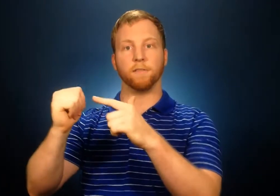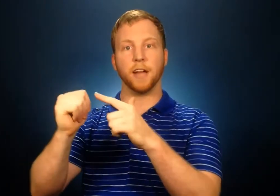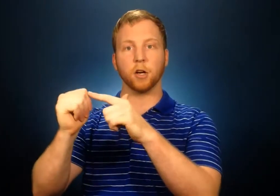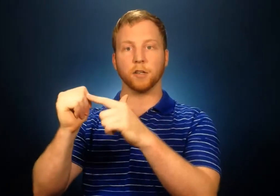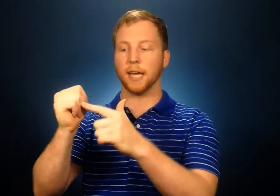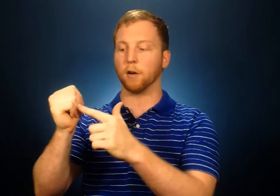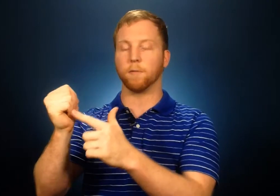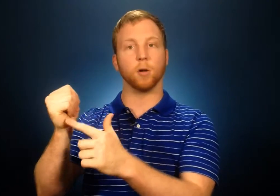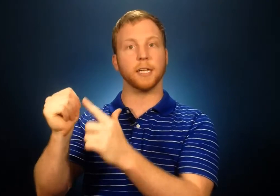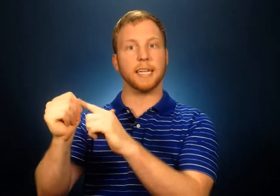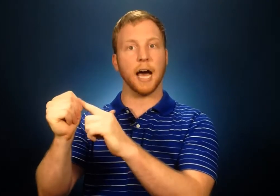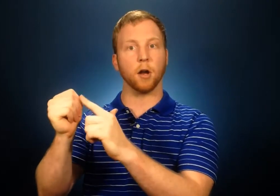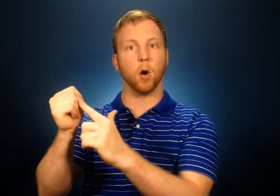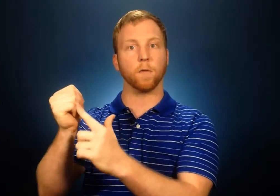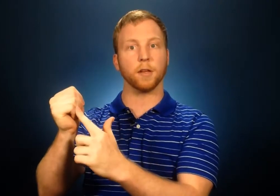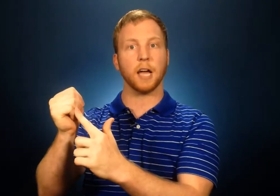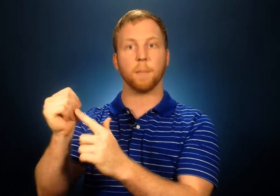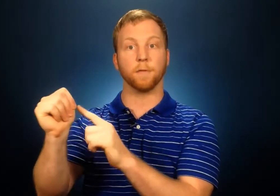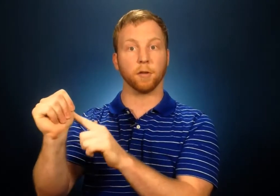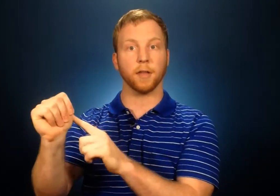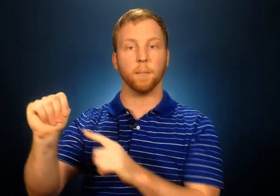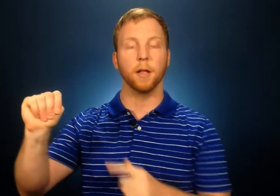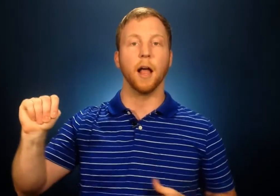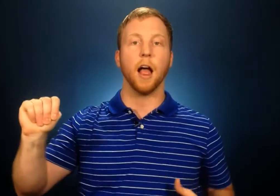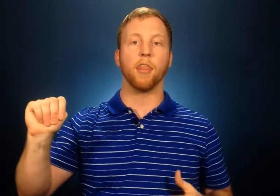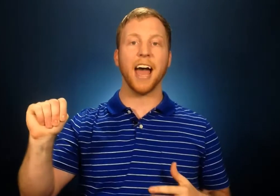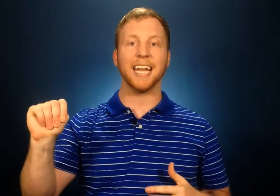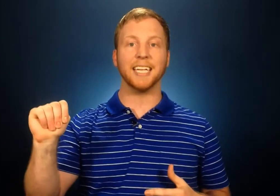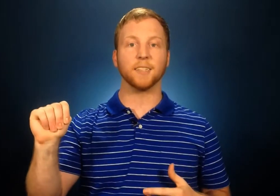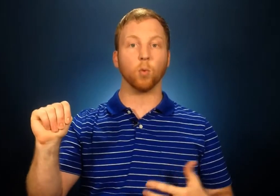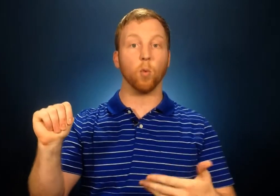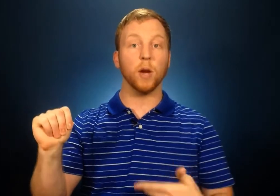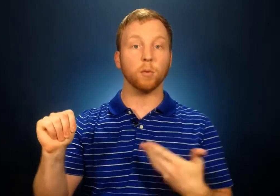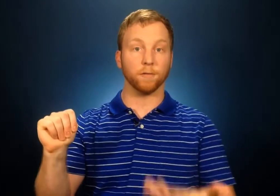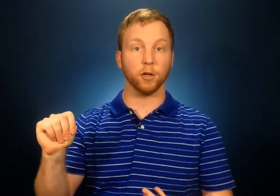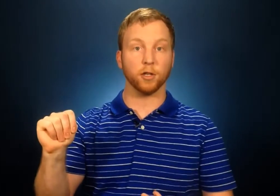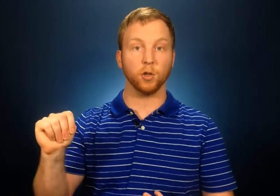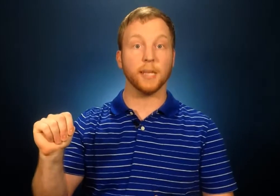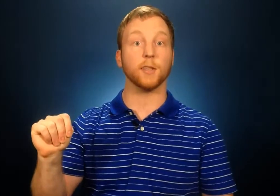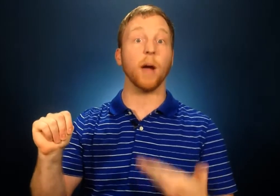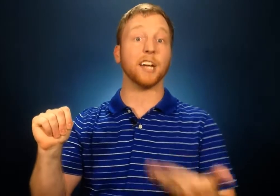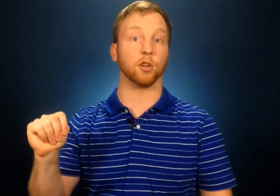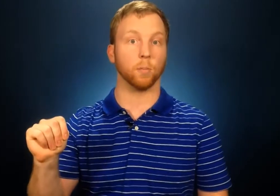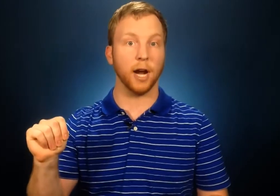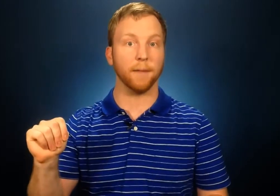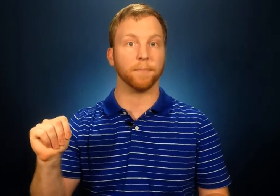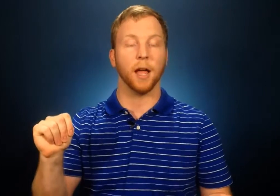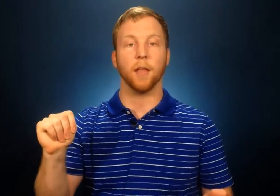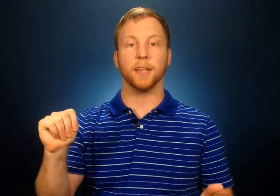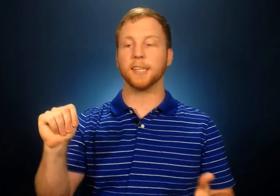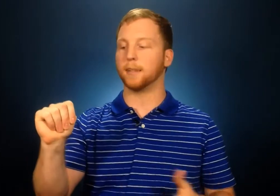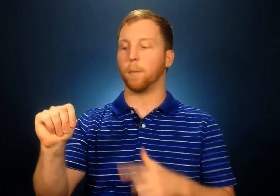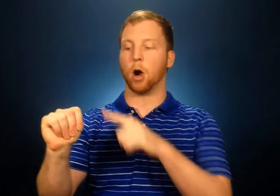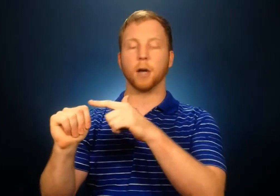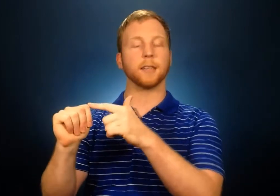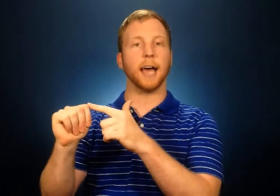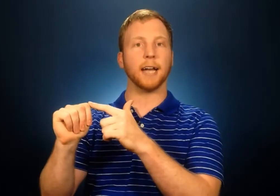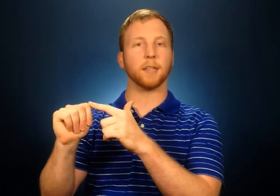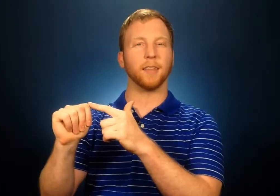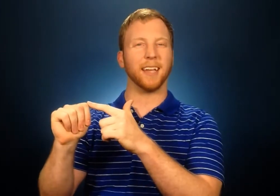fingers that are folded down over the top of your thumb. that is what we refer to as the rational brain. This is the part that they